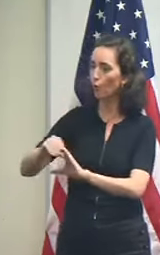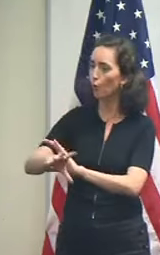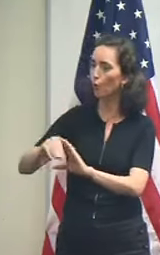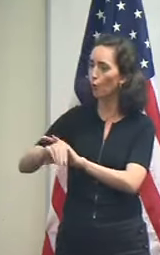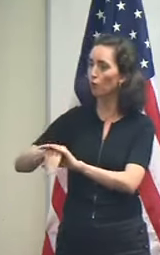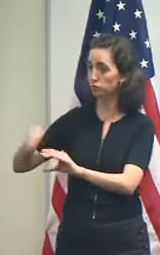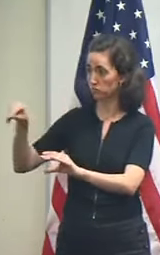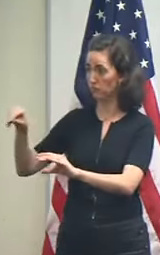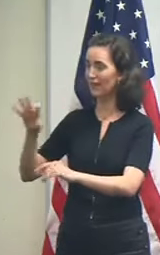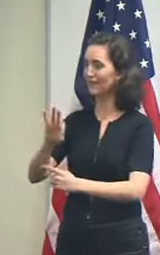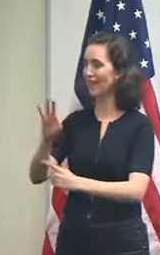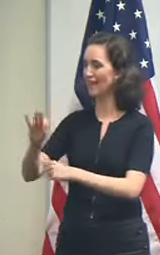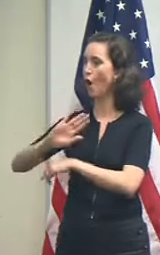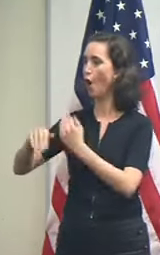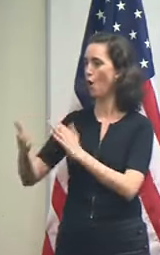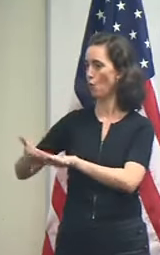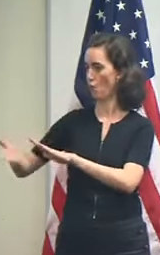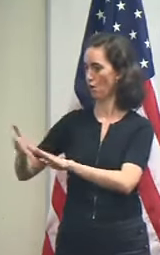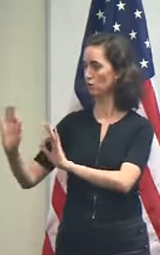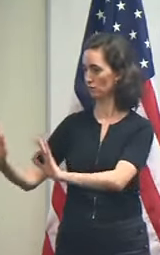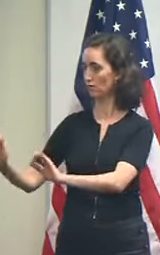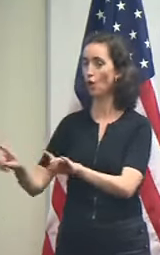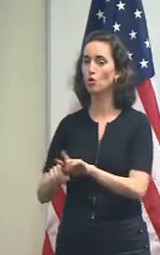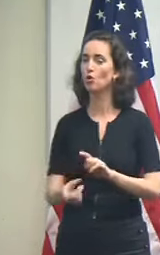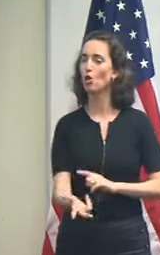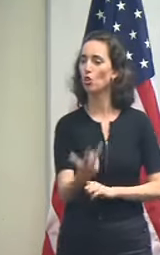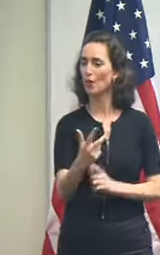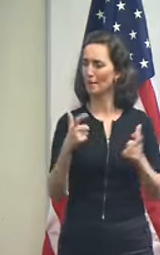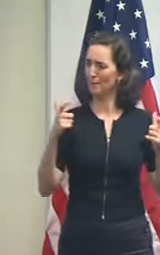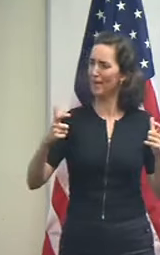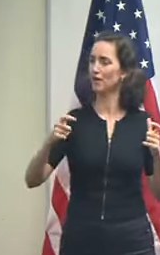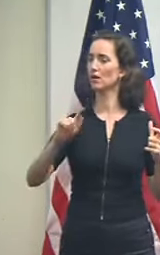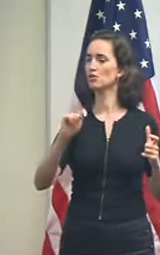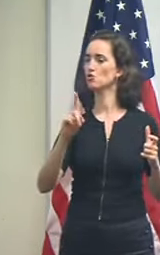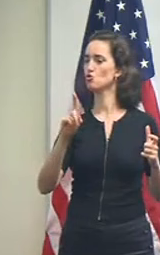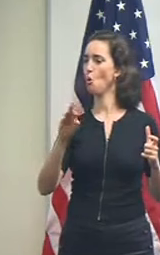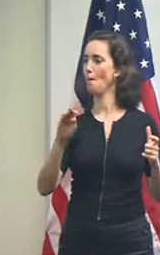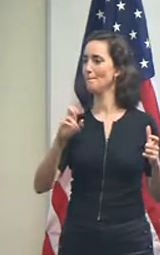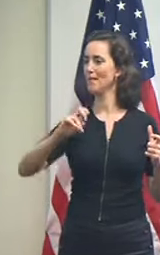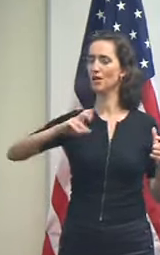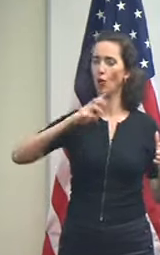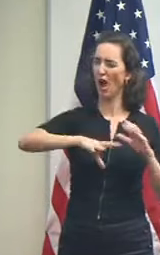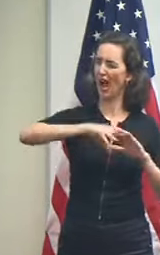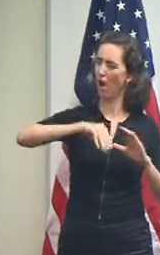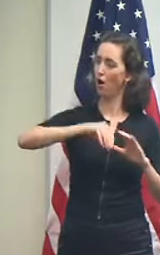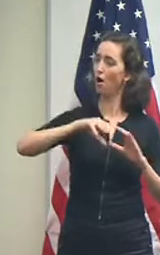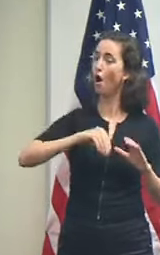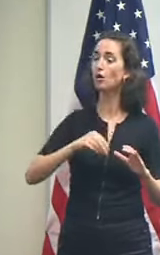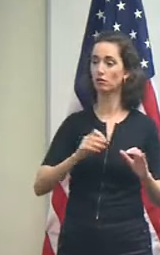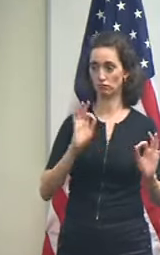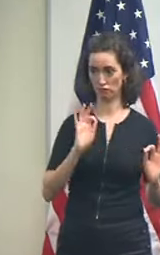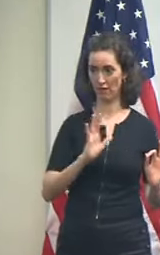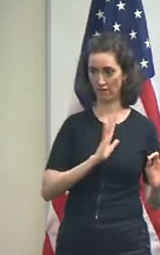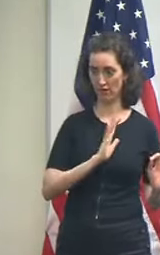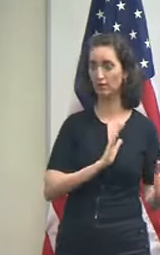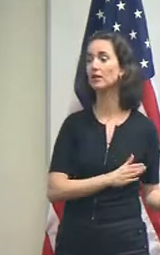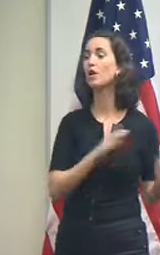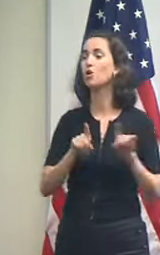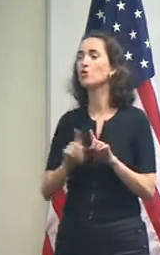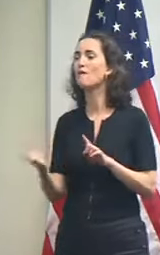three turbines that are also operational along with the five generators that they have